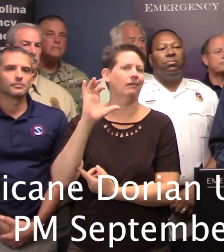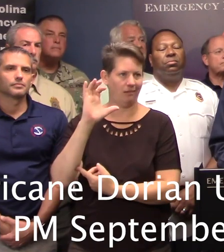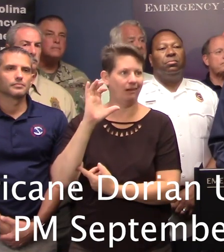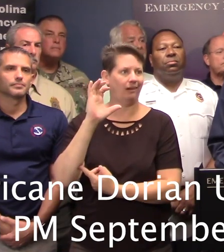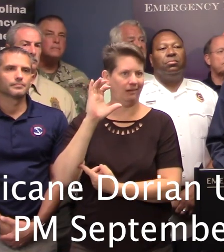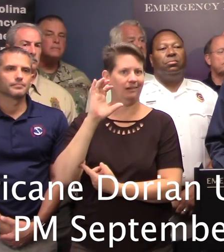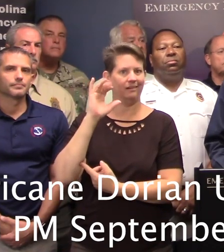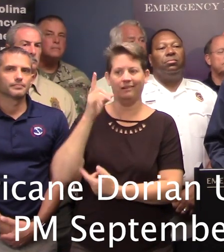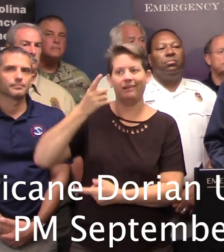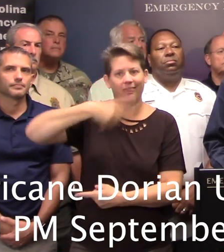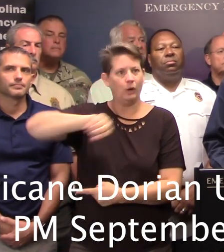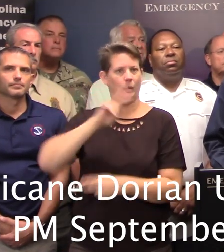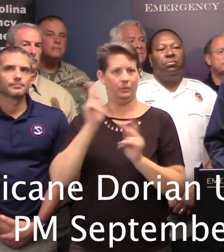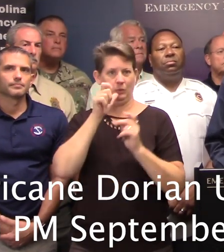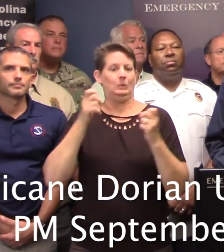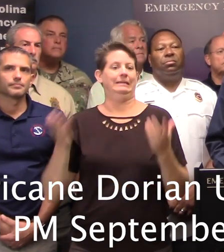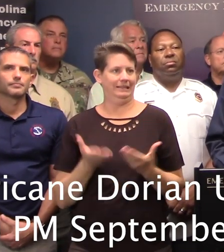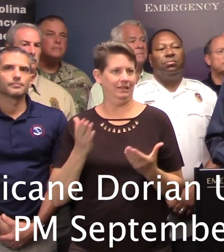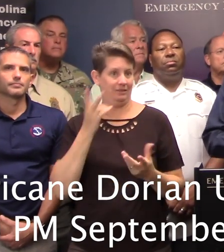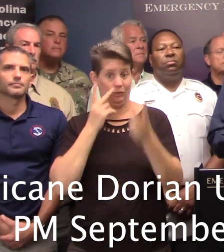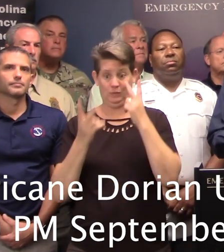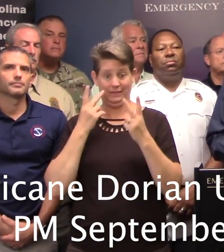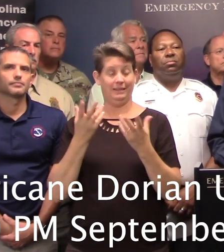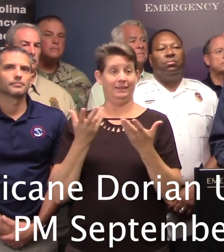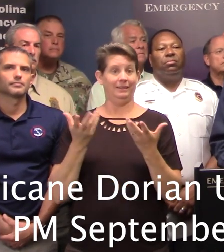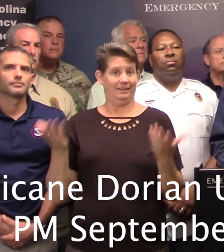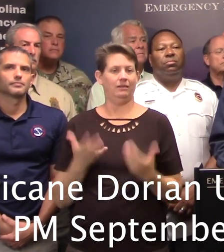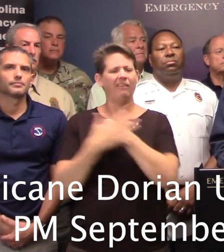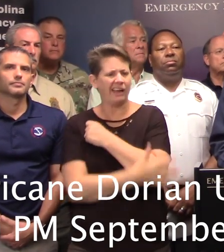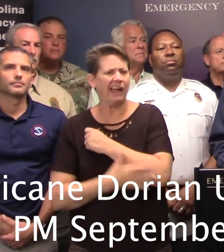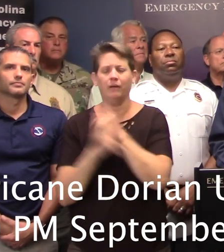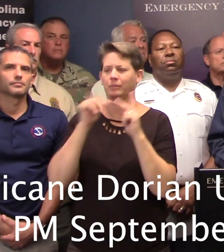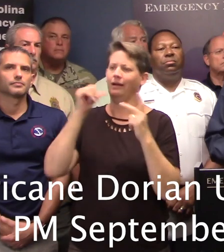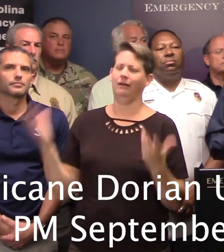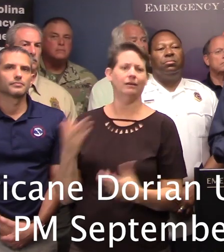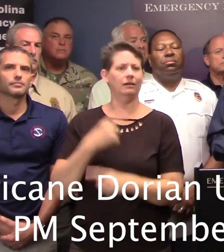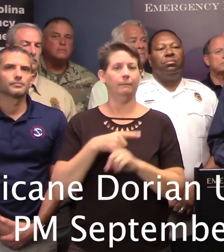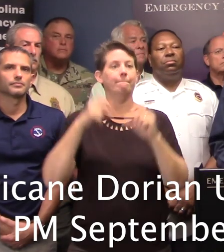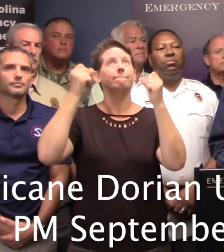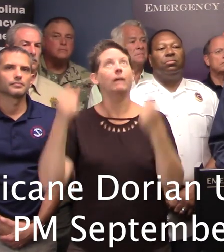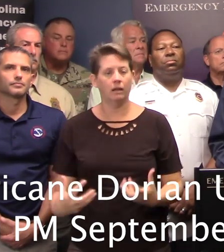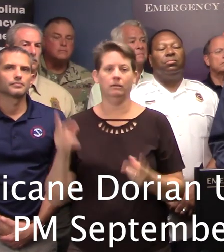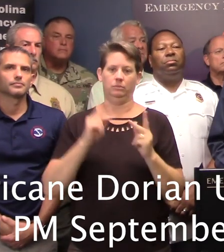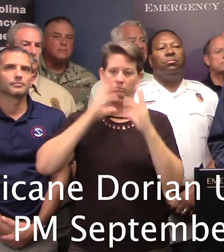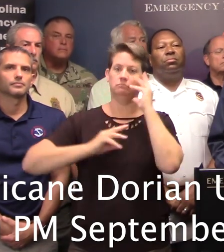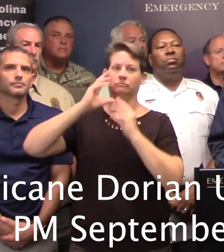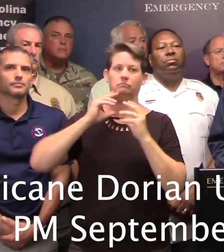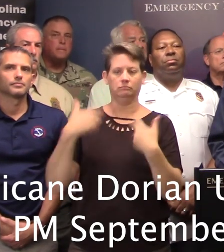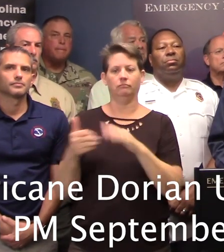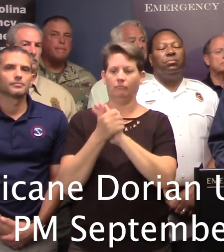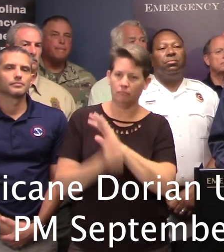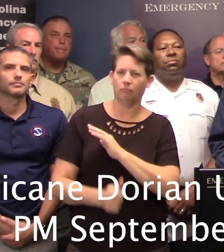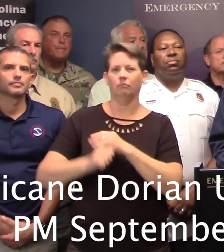the representatives of which many that you see here. The county people are not here, but there's a lot of experience, a lot of talent